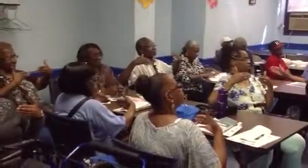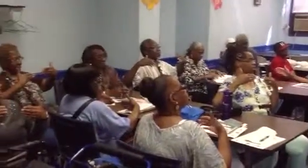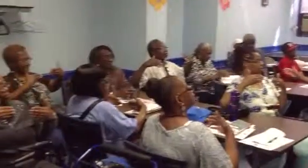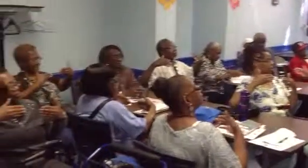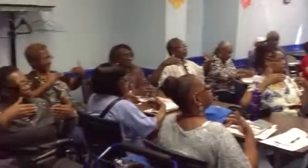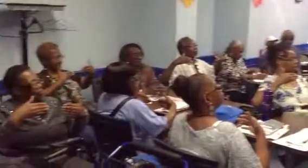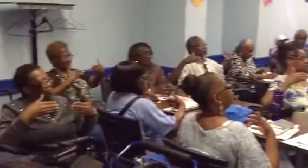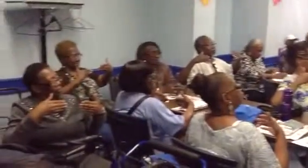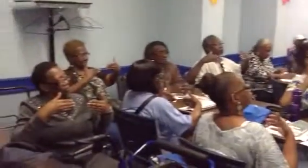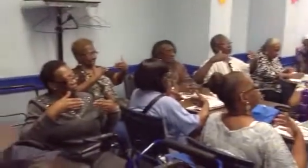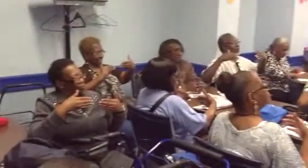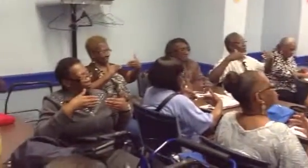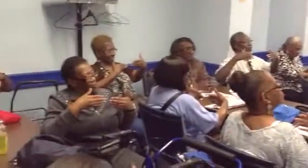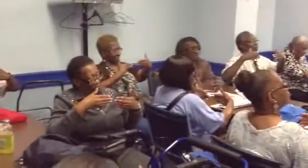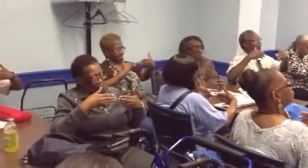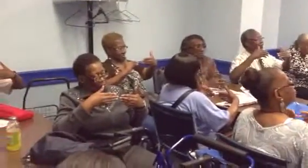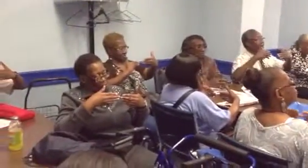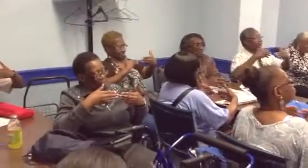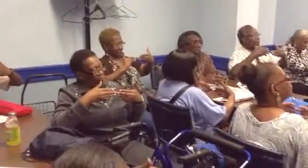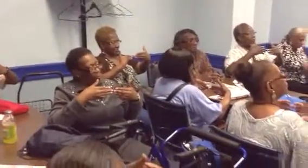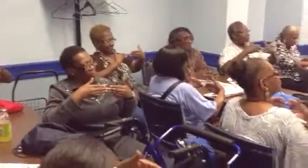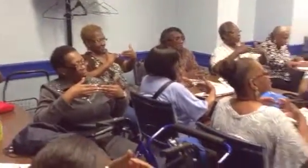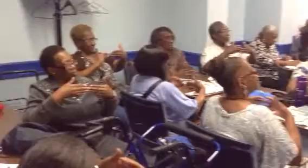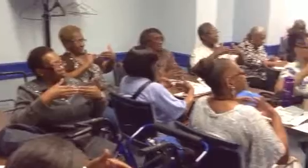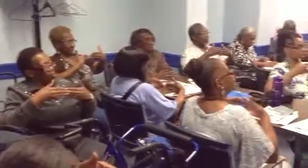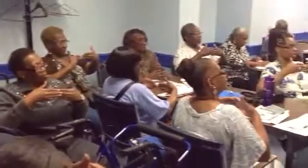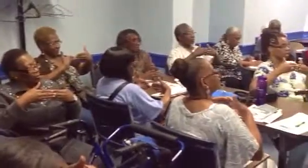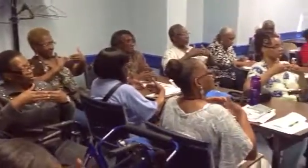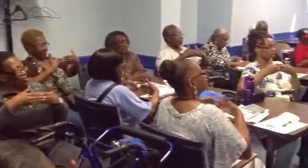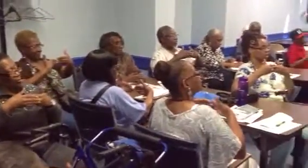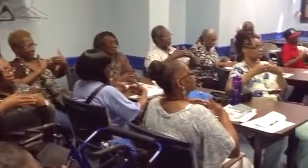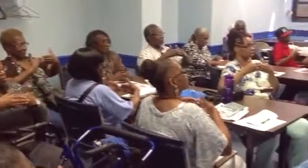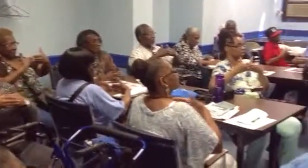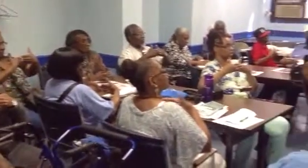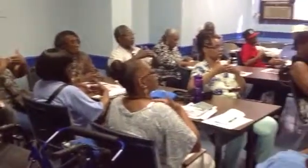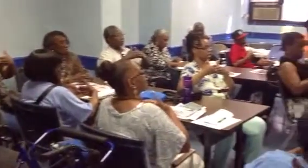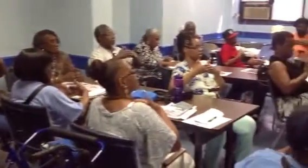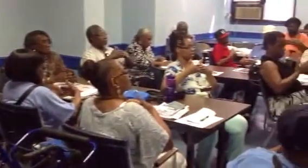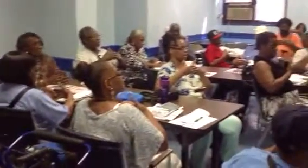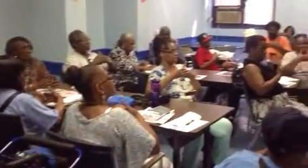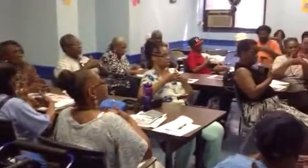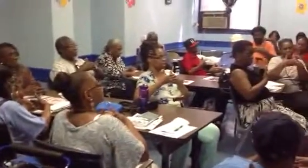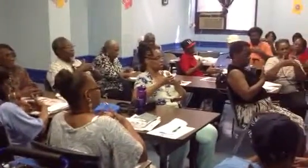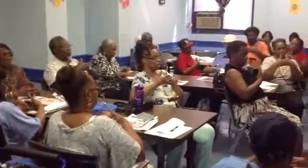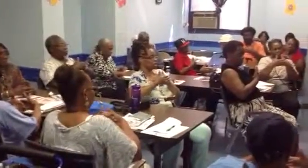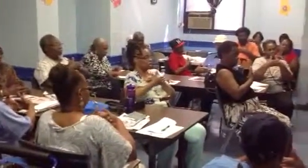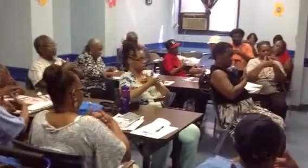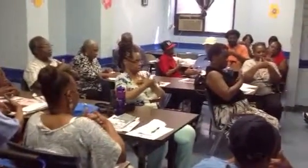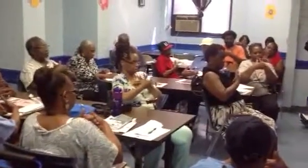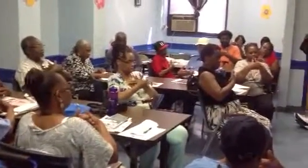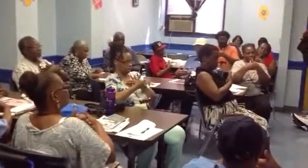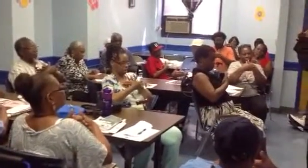together with your fingers and slide past them so that you have one hand in front of the other until your thumbs touch.